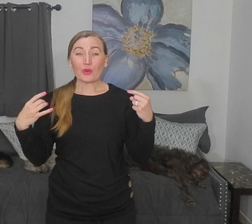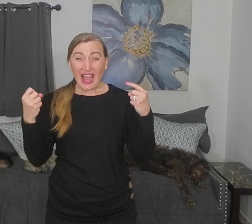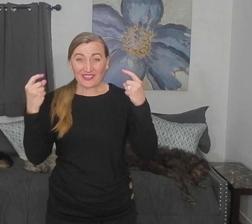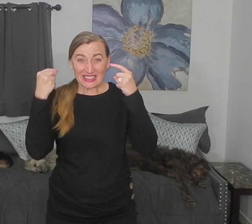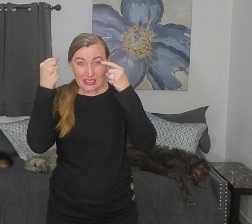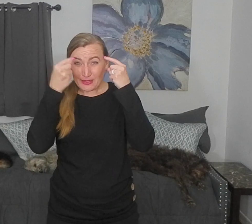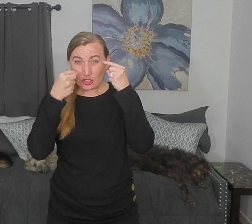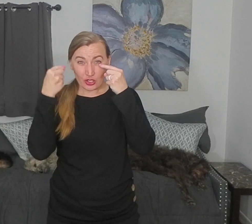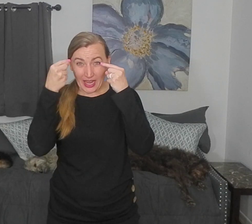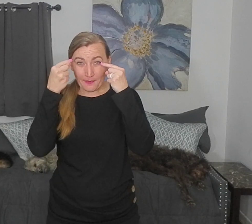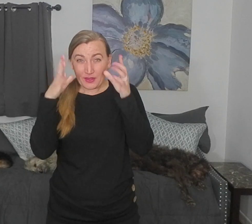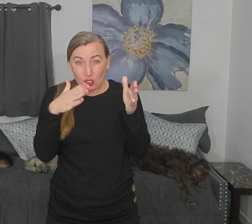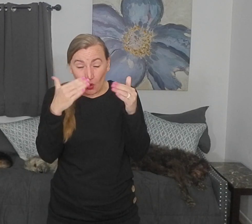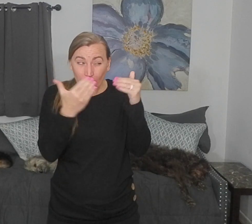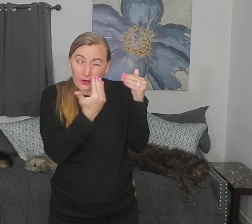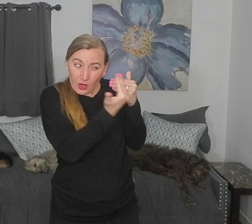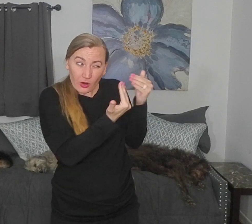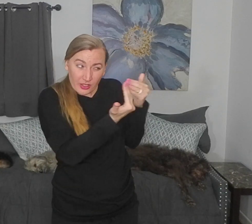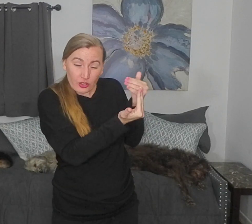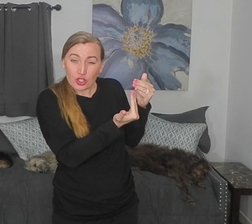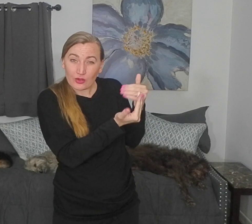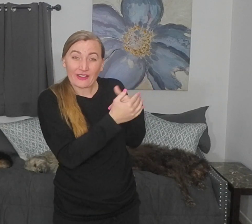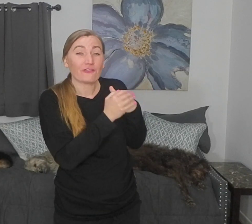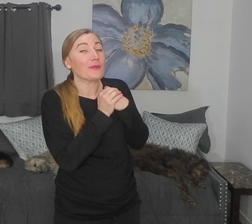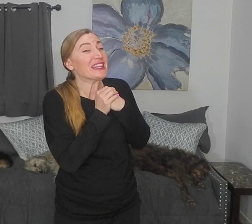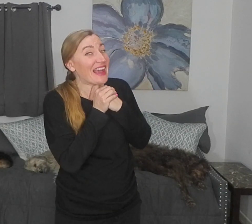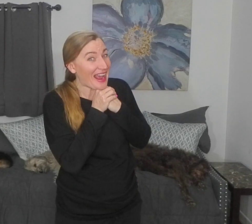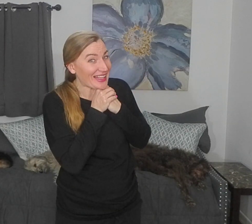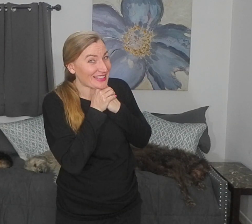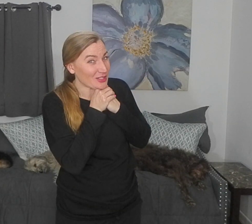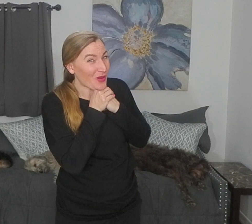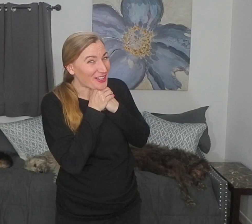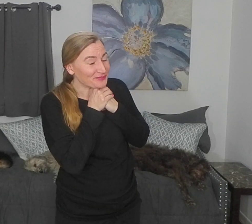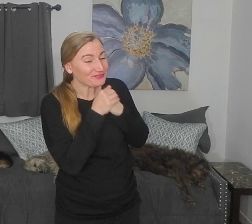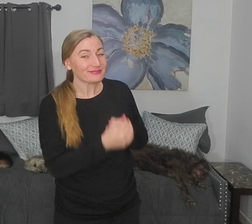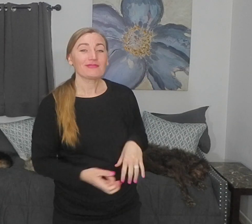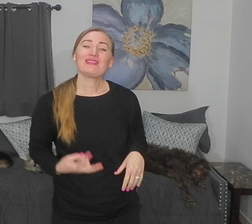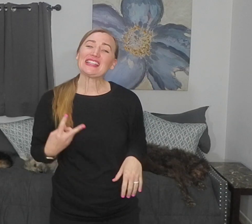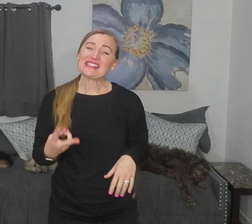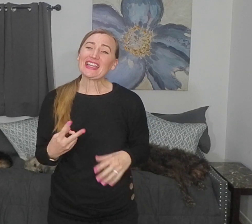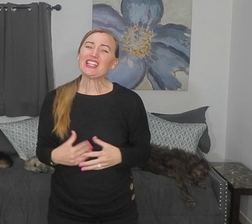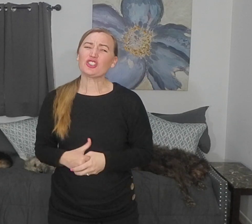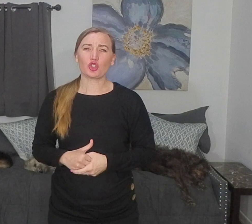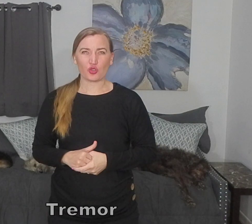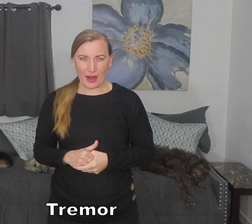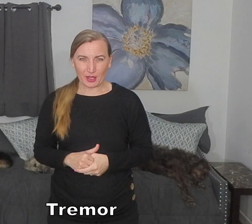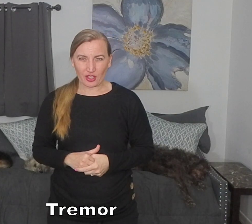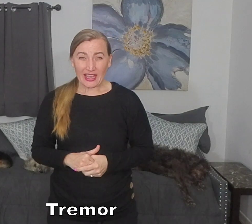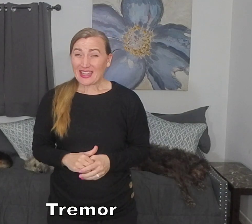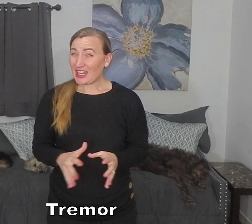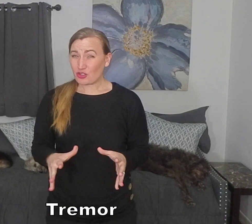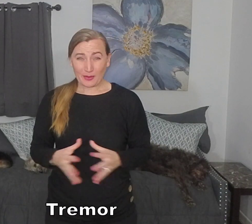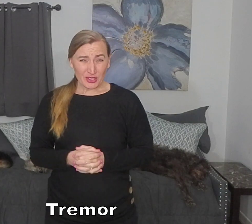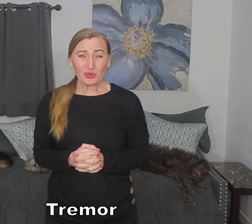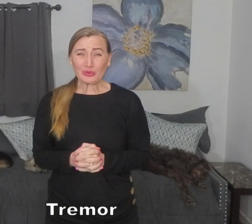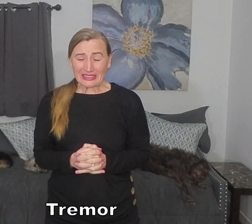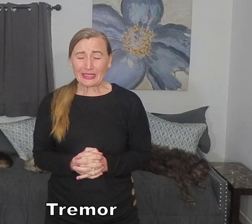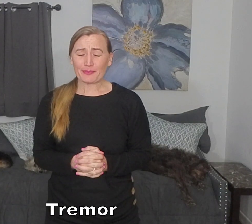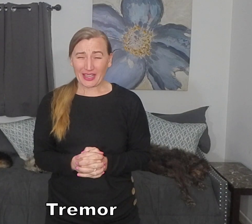we have dysmetria, an over or under shooting from the eyes as well. Second is tremor. Now, tremor is a really big